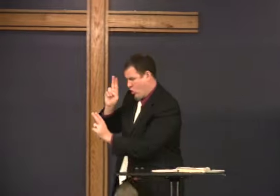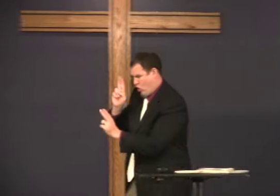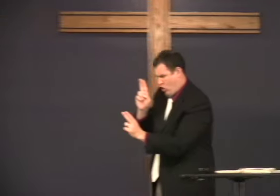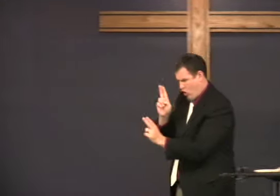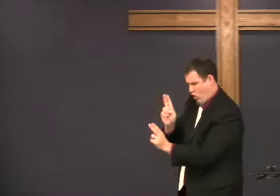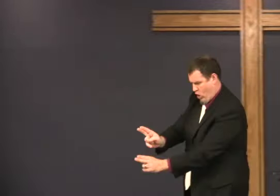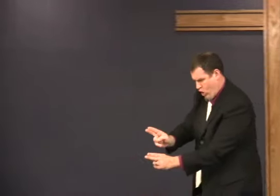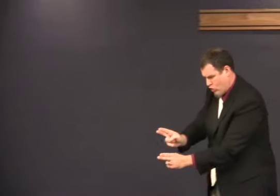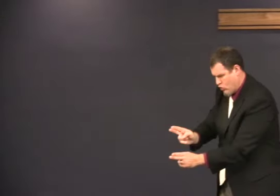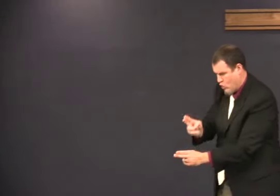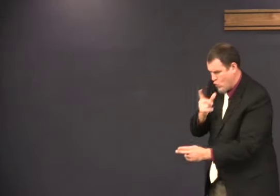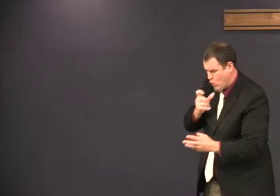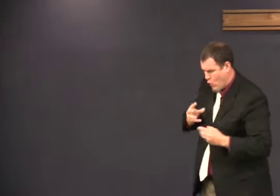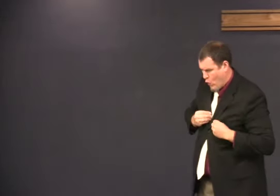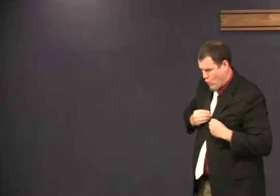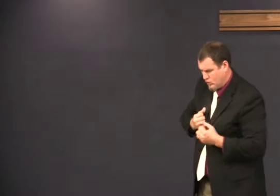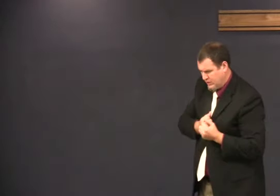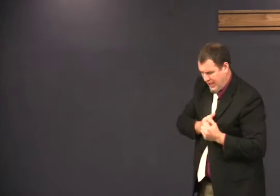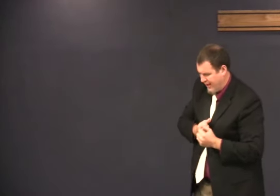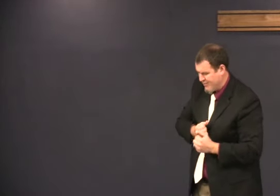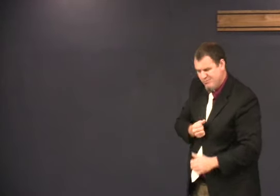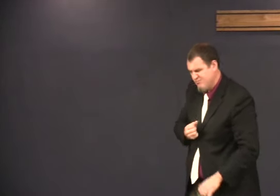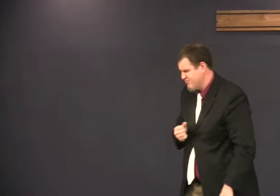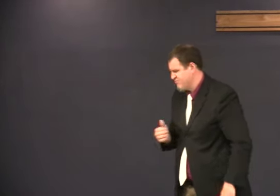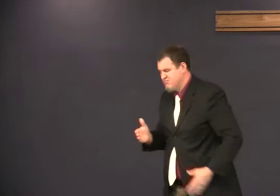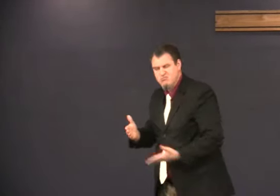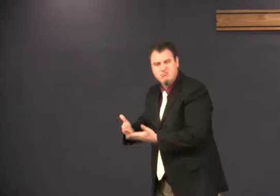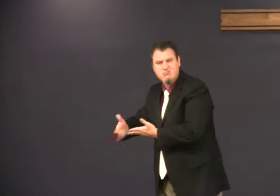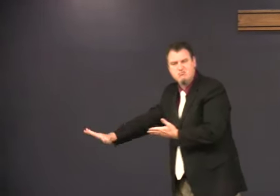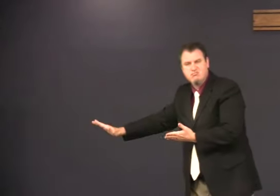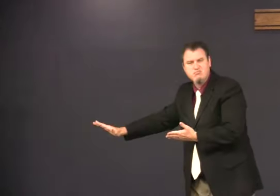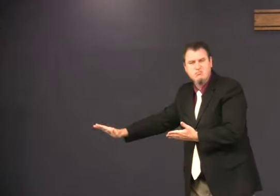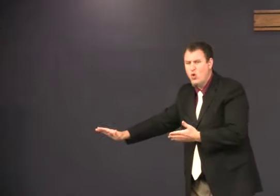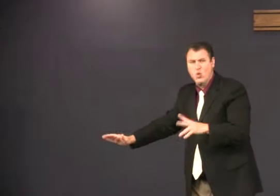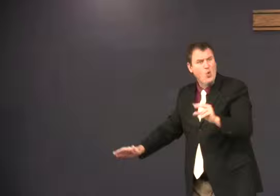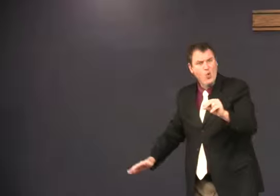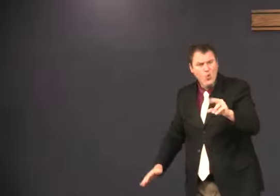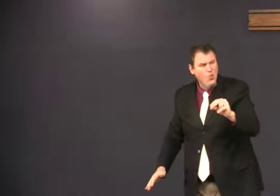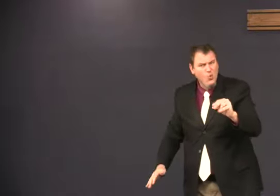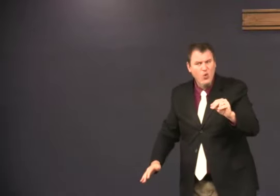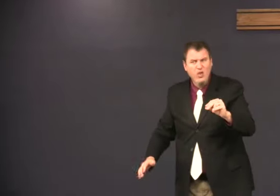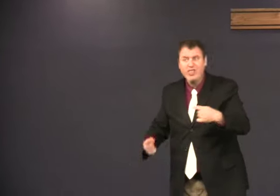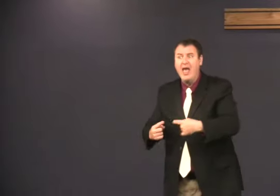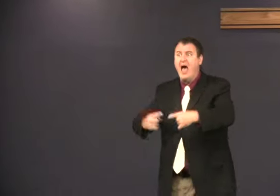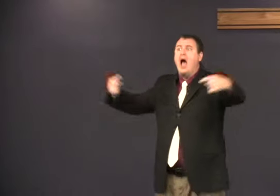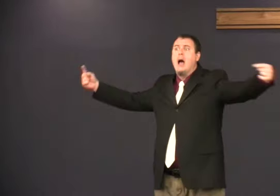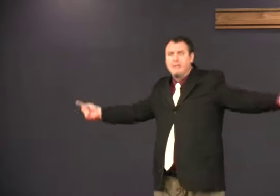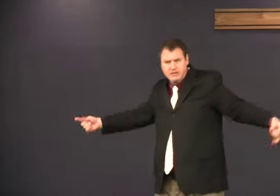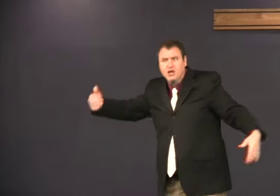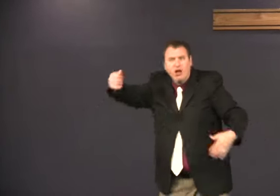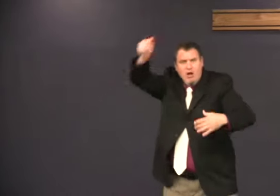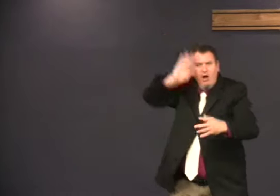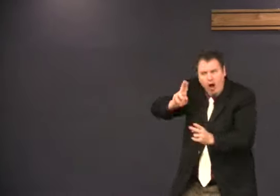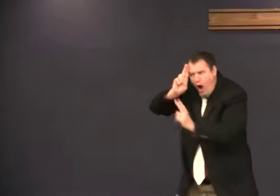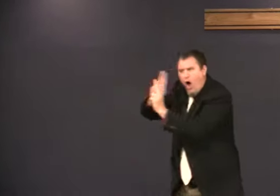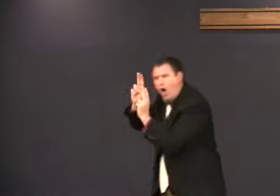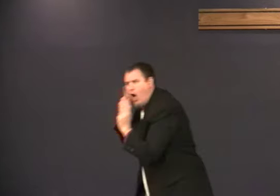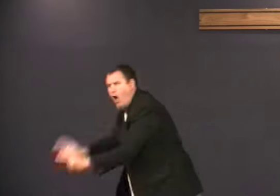God honors those who own slaves and doesn't reject those who are slaves. It's just the